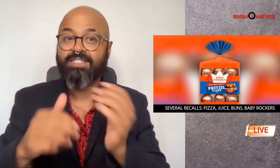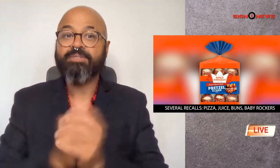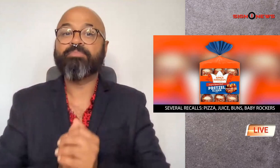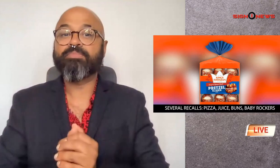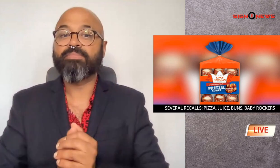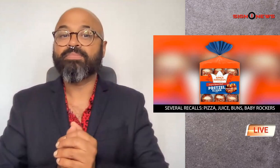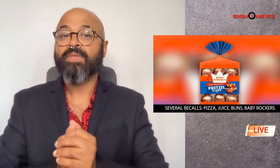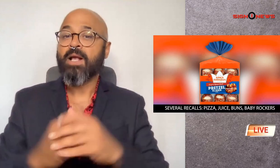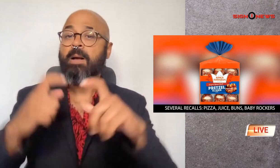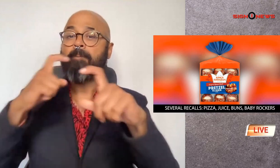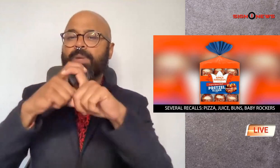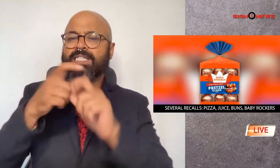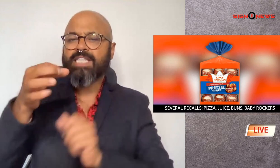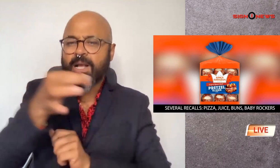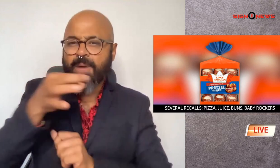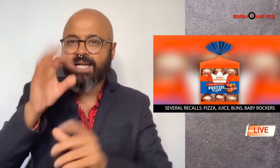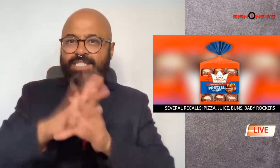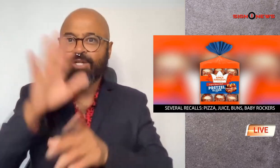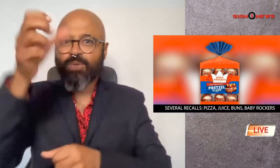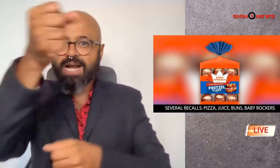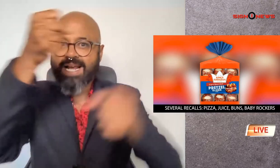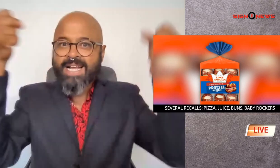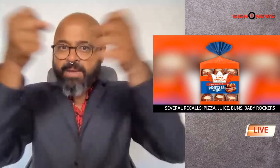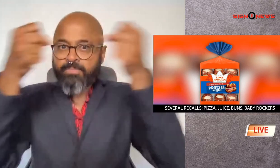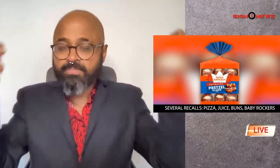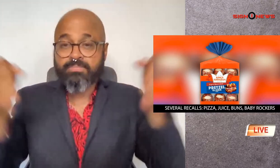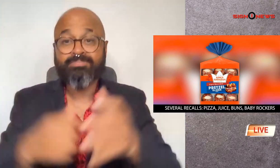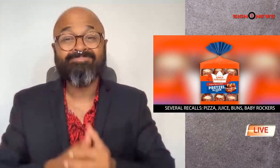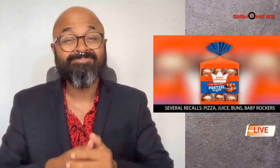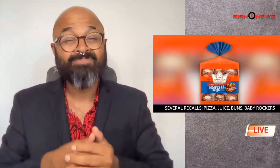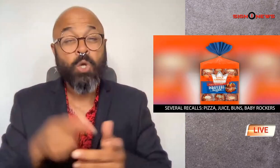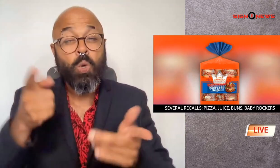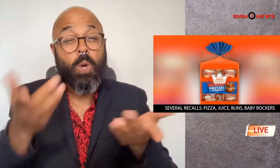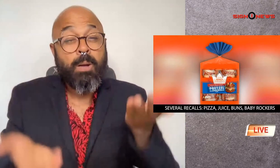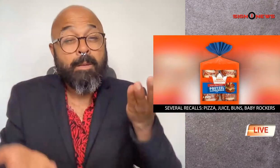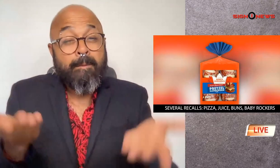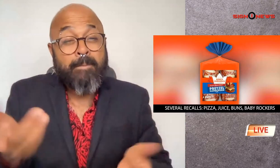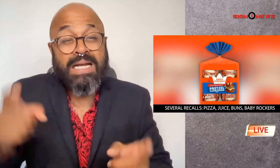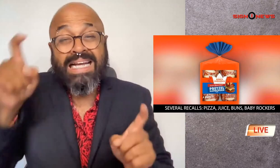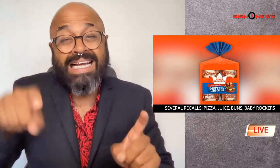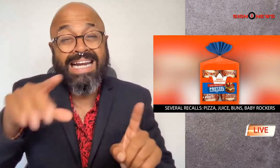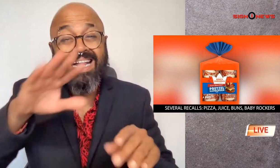buns or pretzel bites in your pantry you may need to throw them out